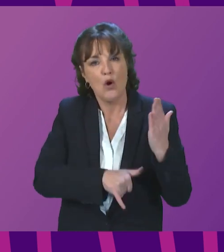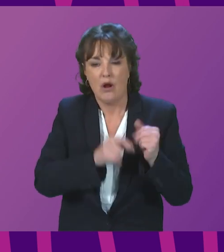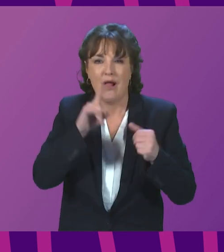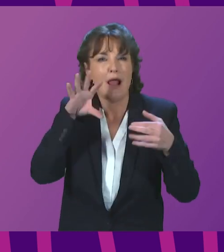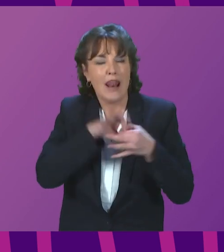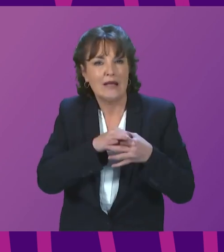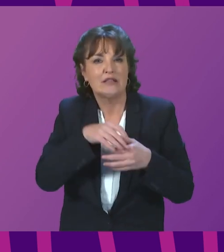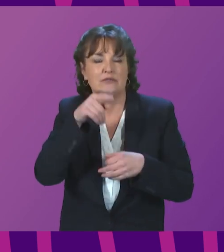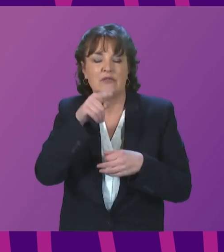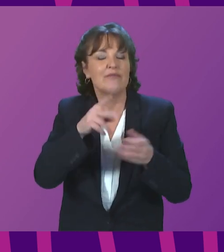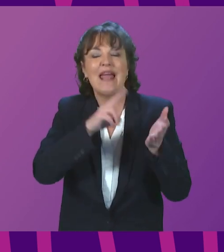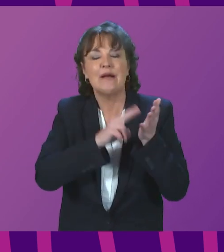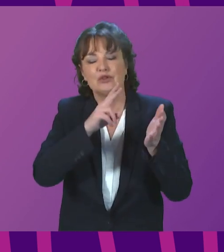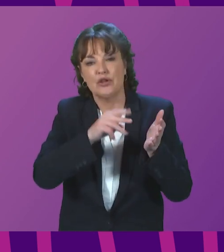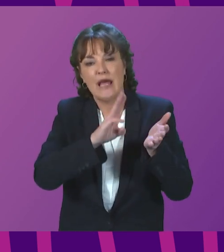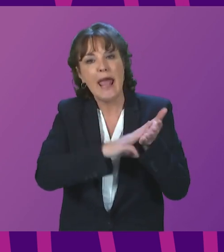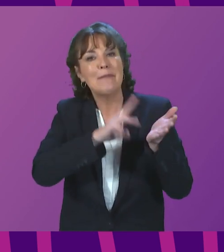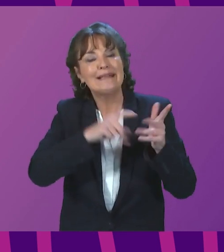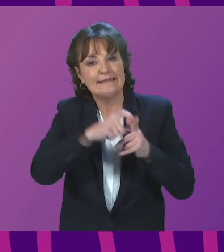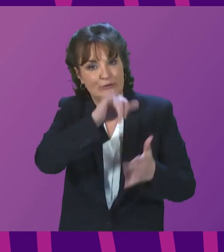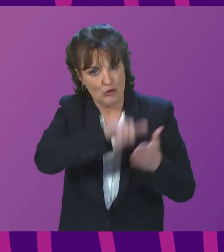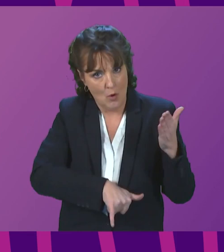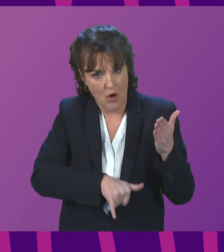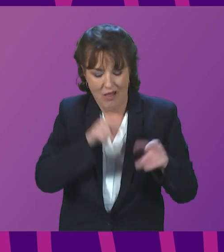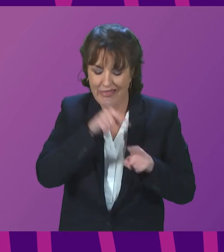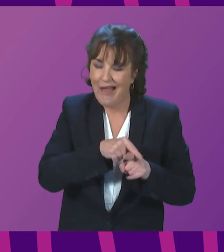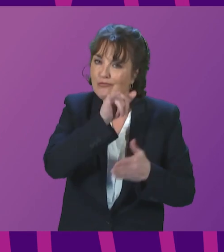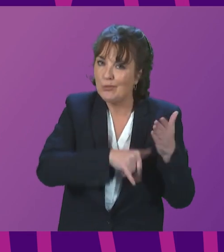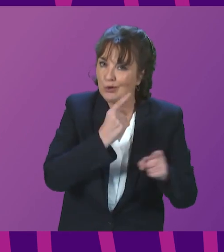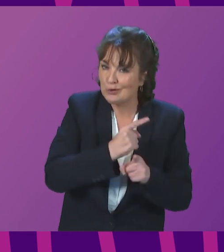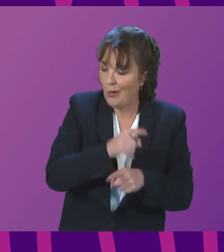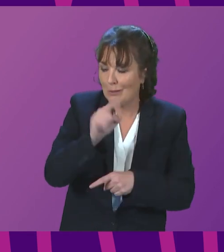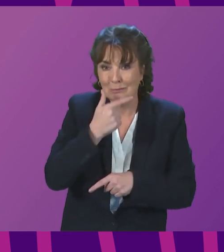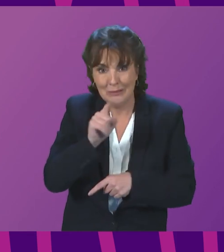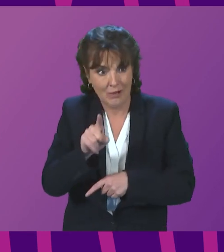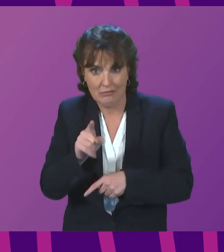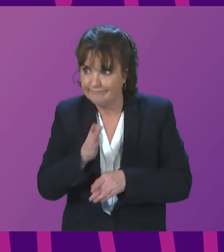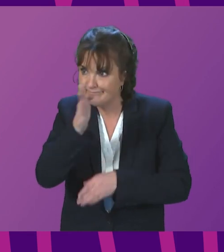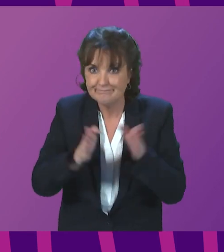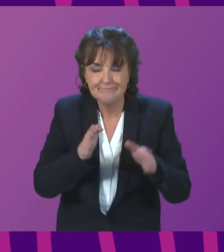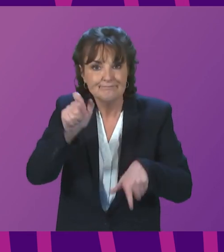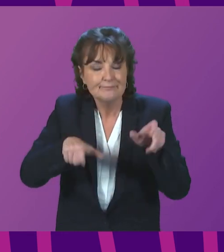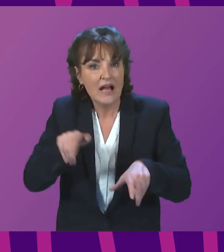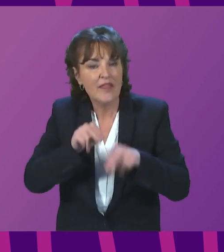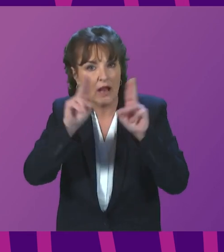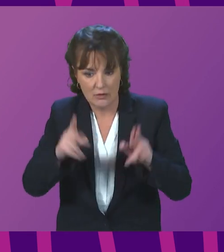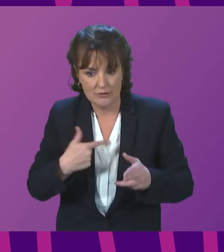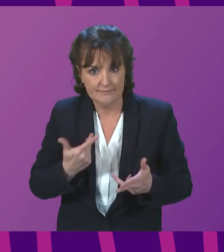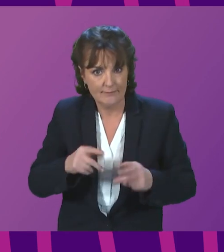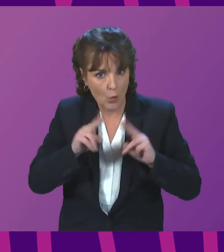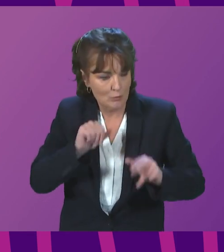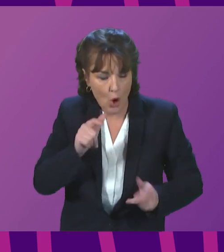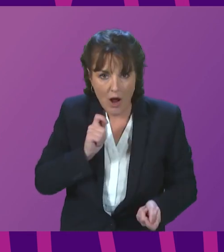of people with MND, which highlights the barriers faced by people with MND in securing adaptations or accessible homes. First Minister.